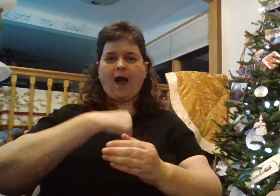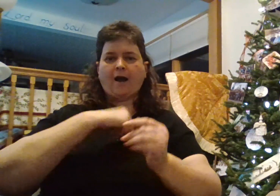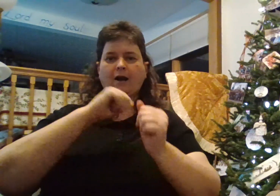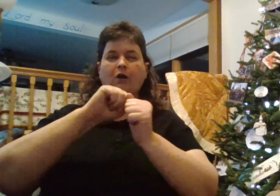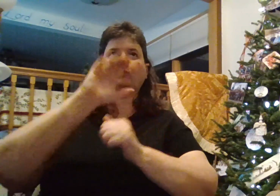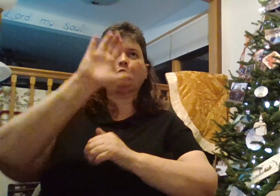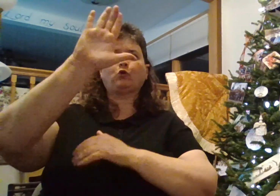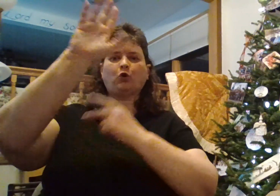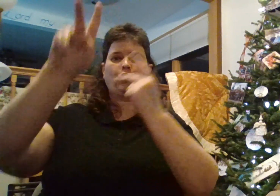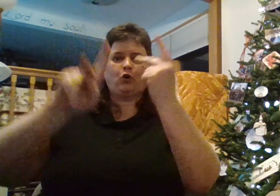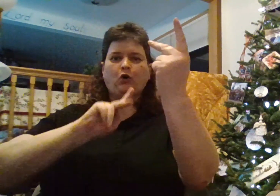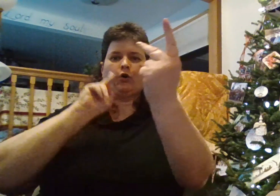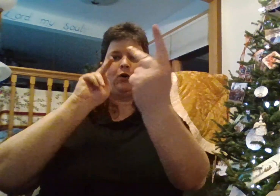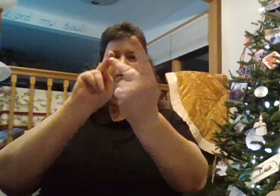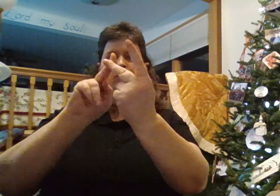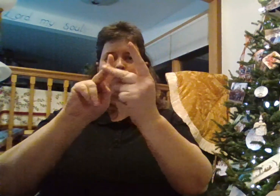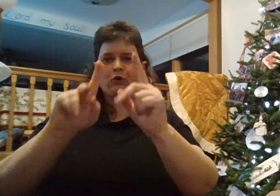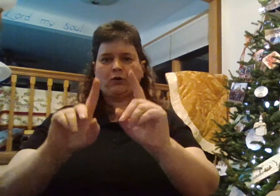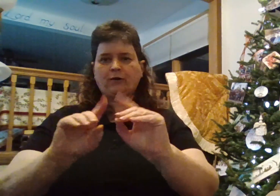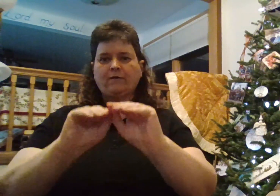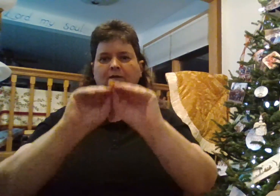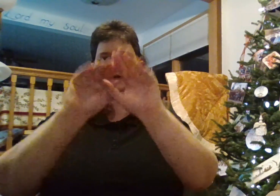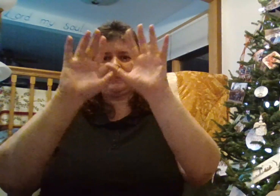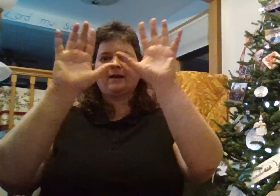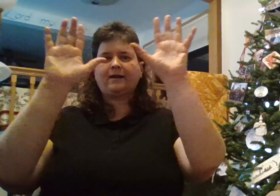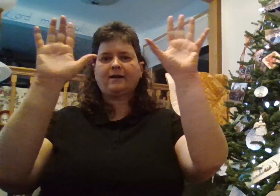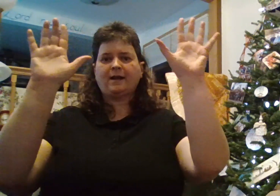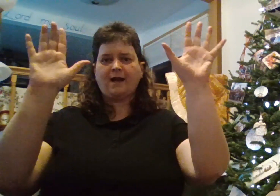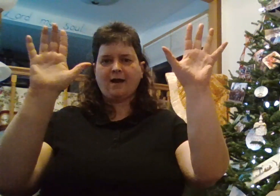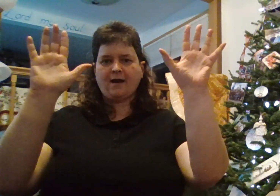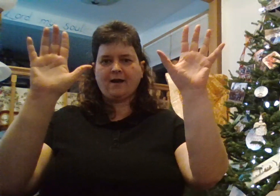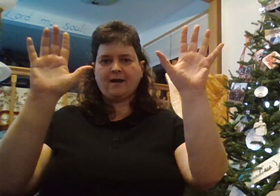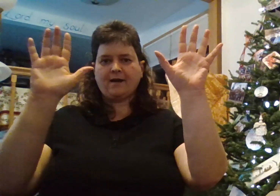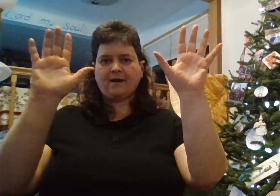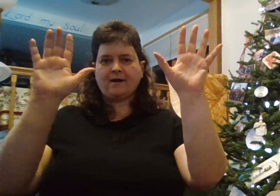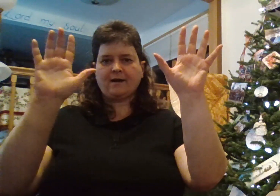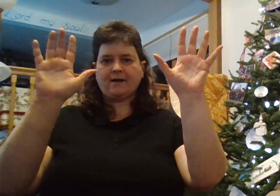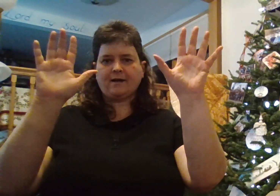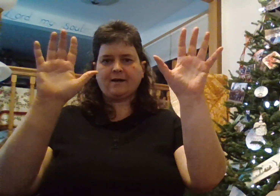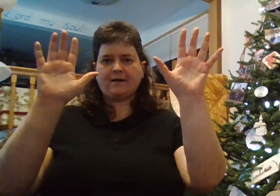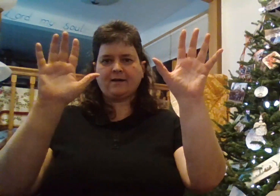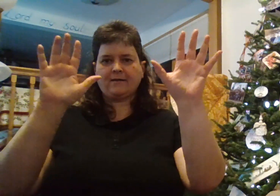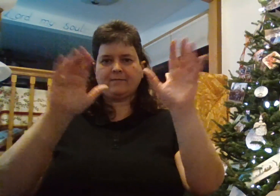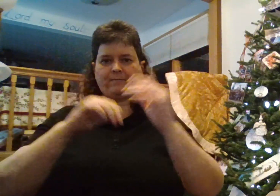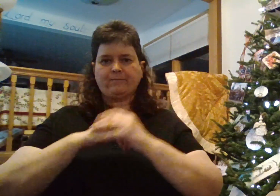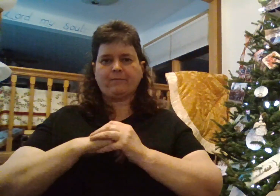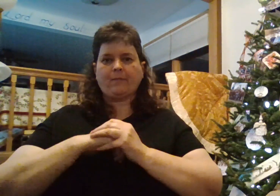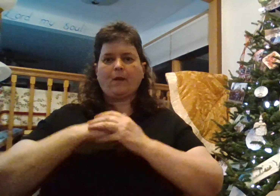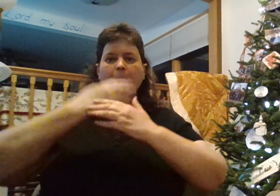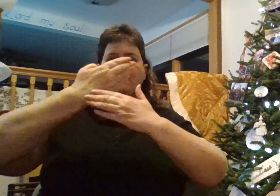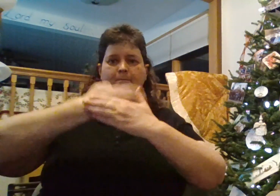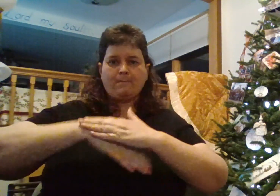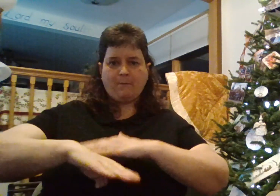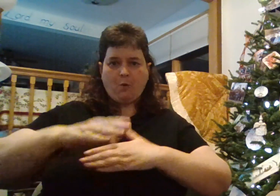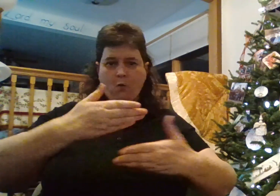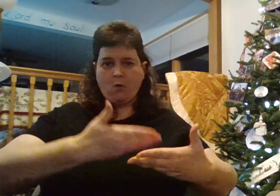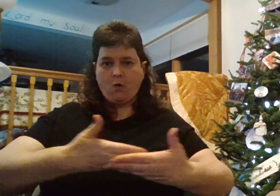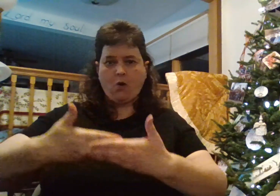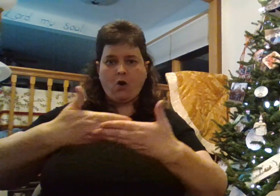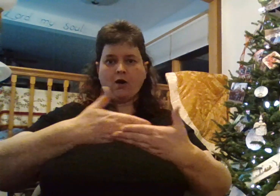Guide us to thy perfect light. Born